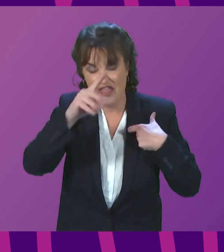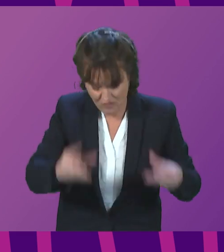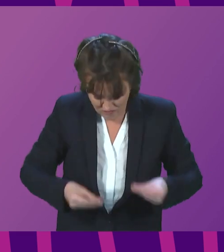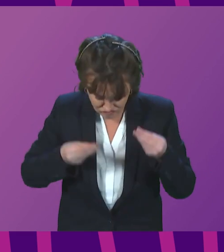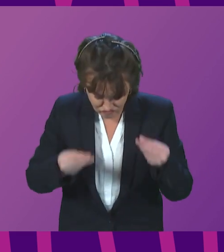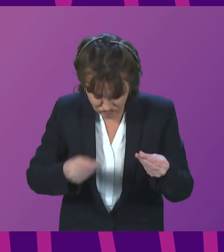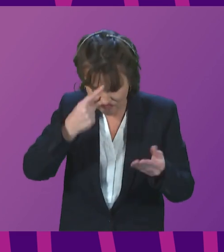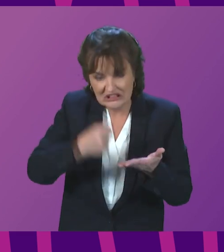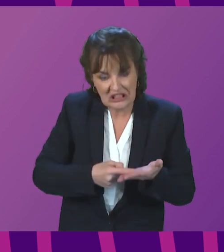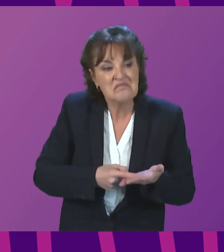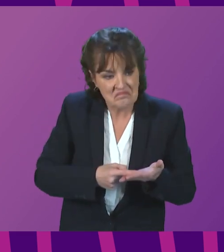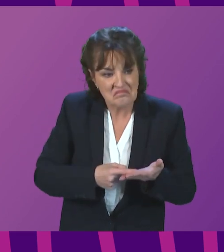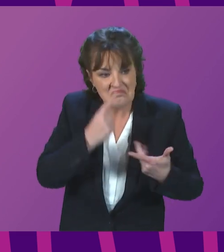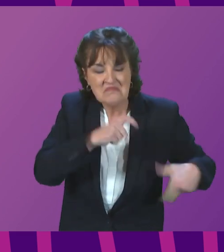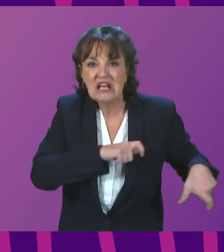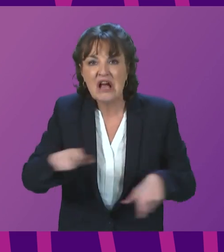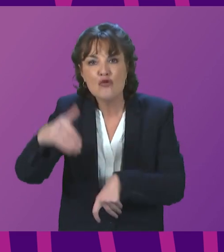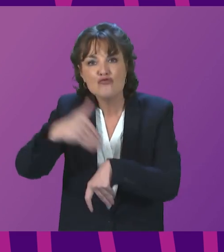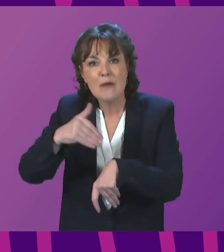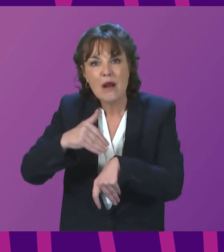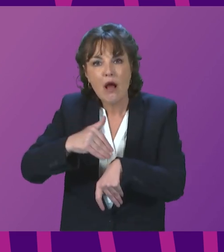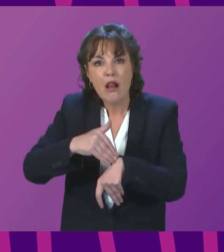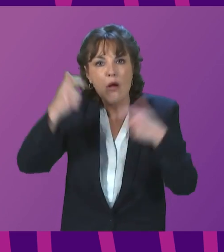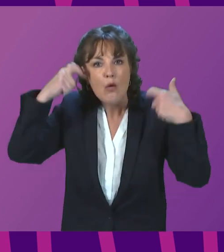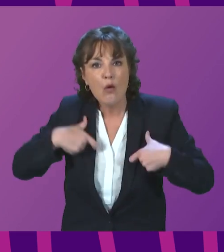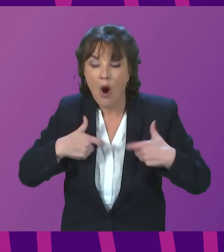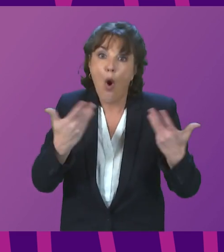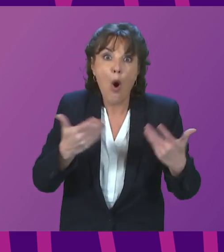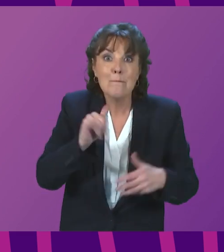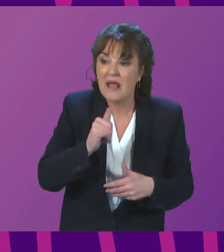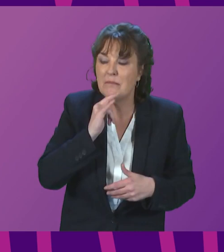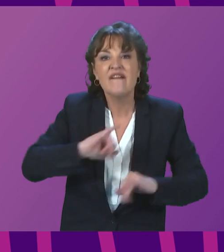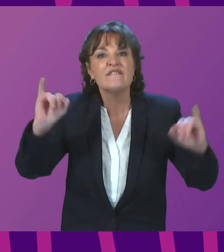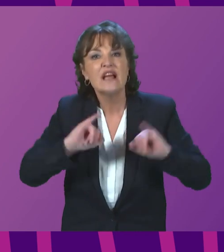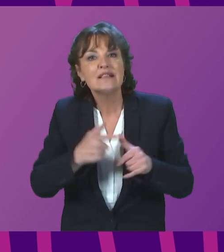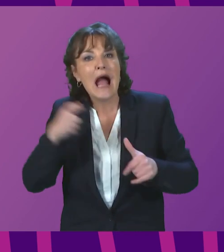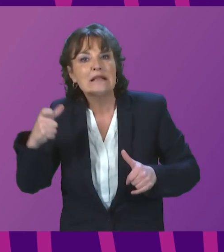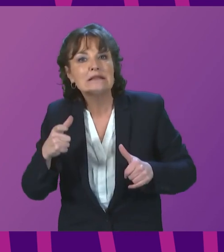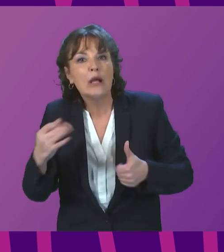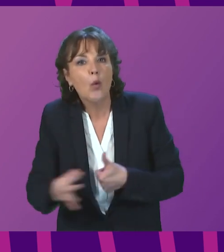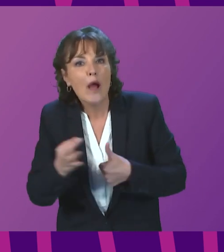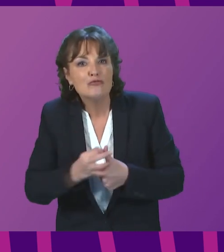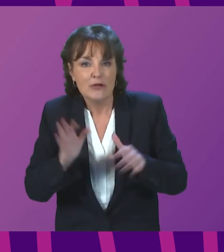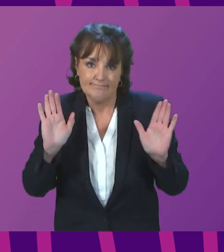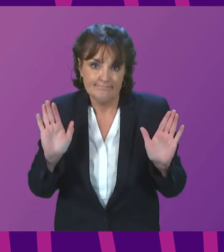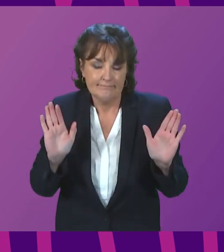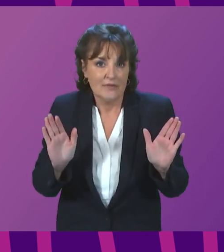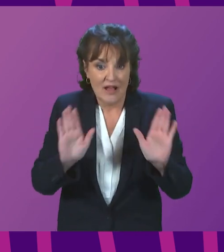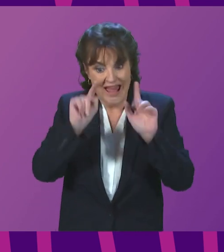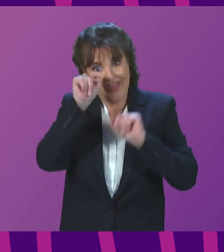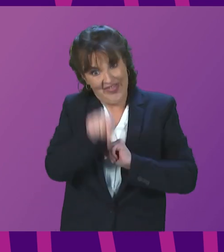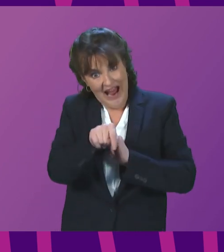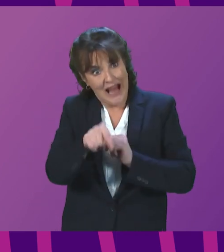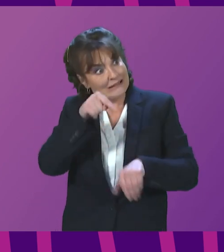criminal prosecutions or whether indeed there should be a fatal accident inquiry. Of course, that would be the moment, I think, to consider any wider